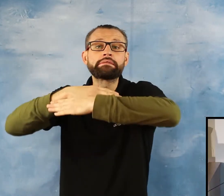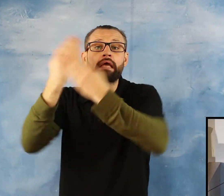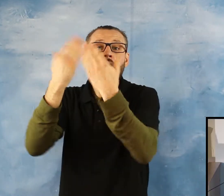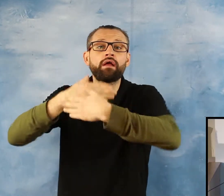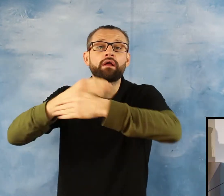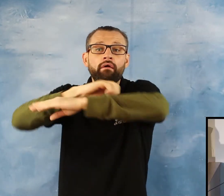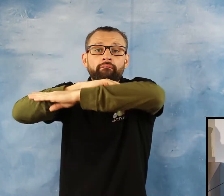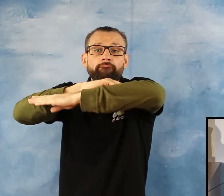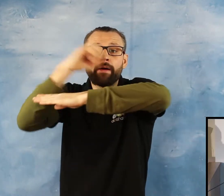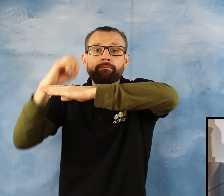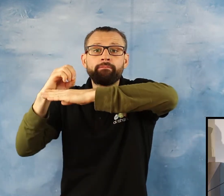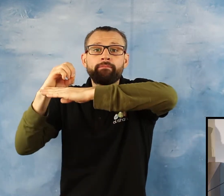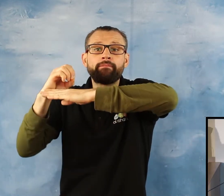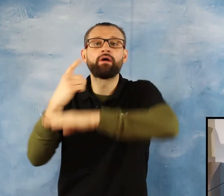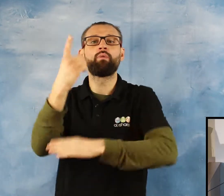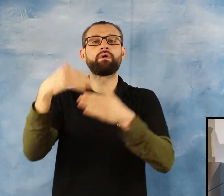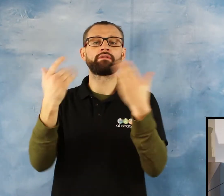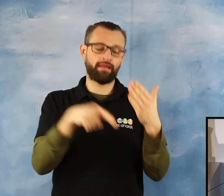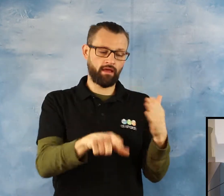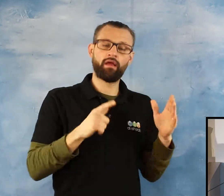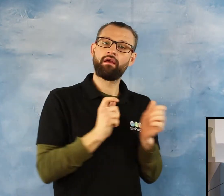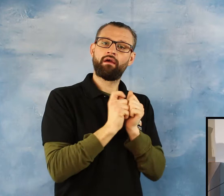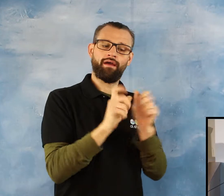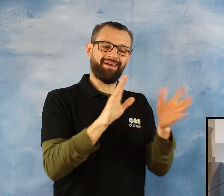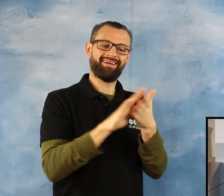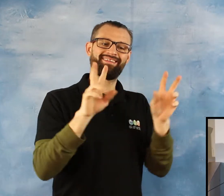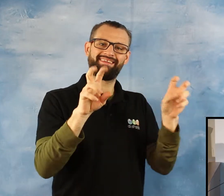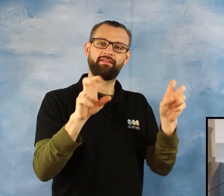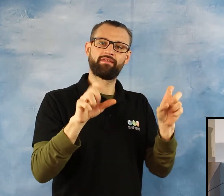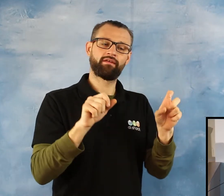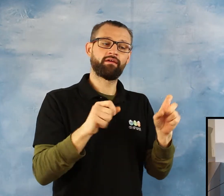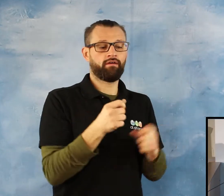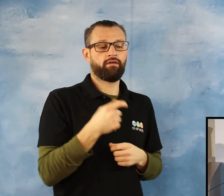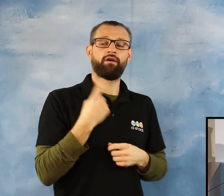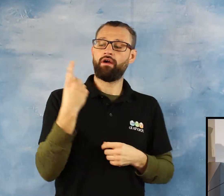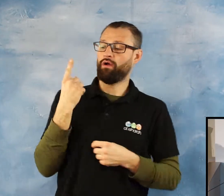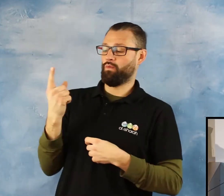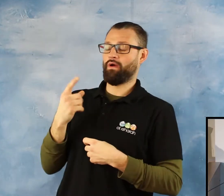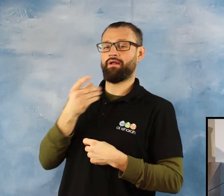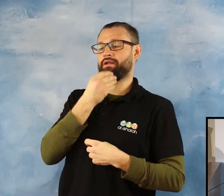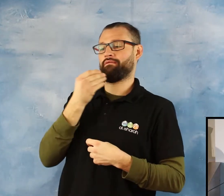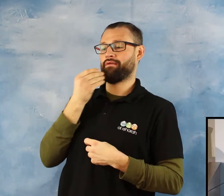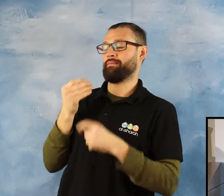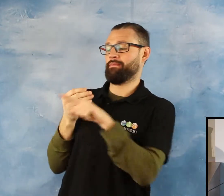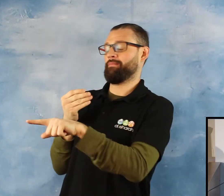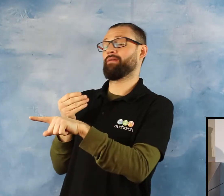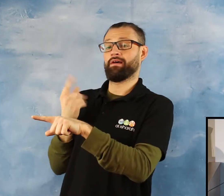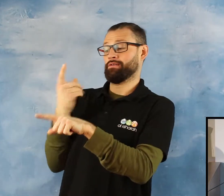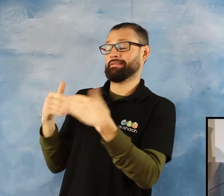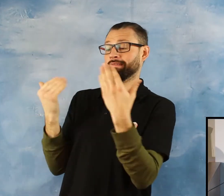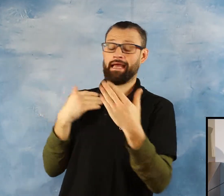you know the hadith, making Jahannam 70 years distant, away from us. One day fasting, making